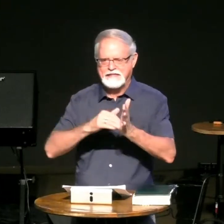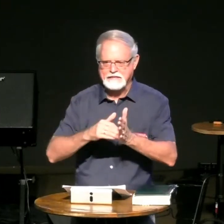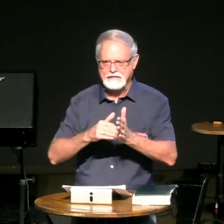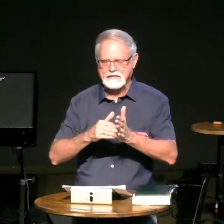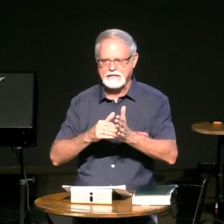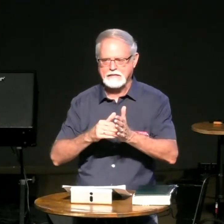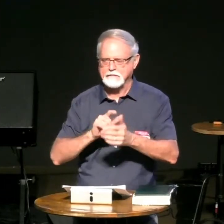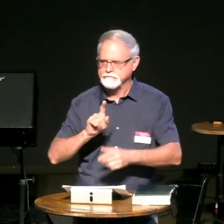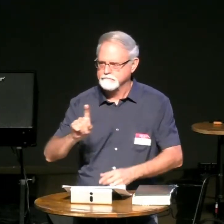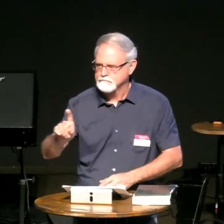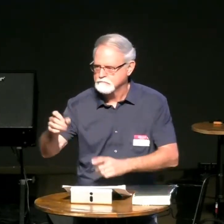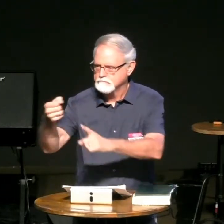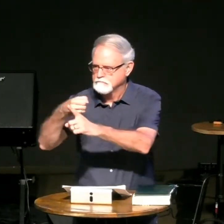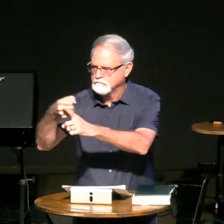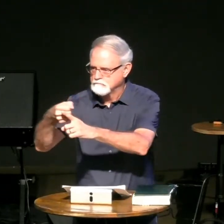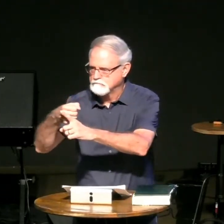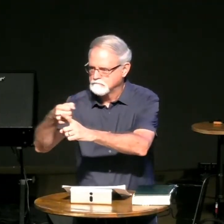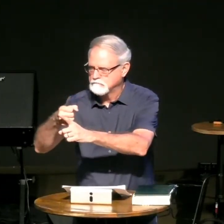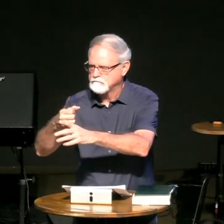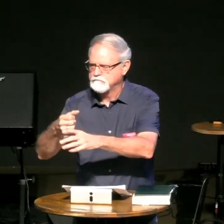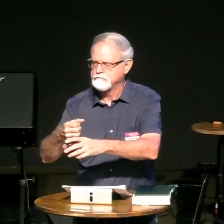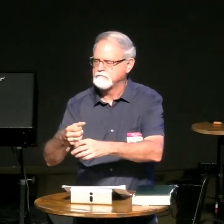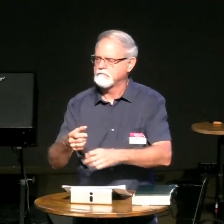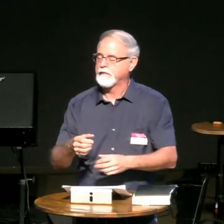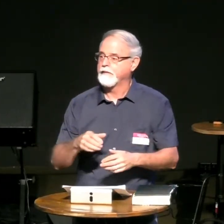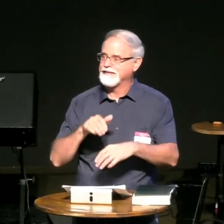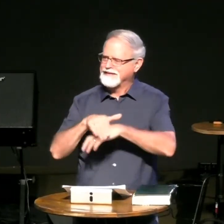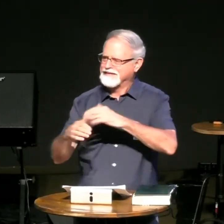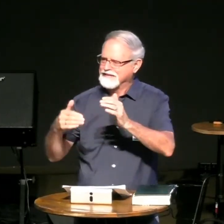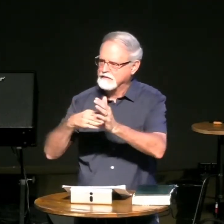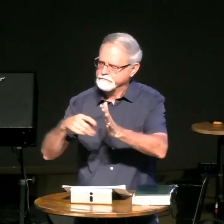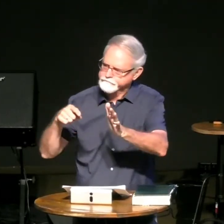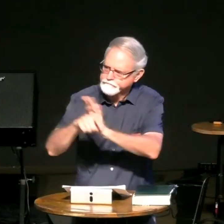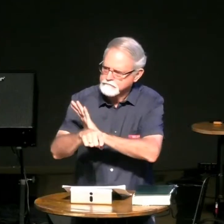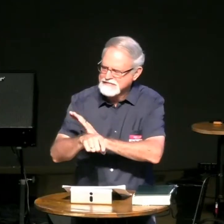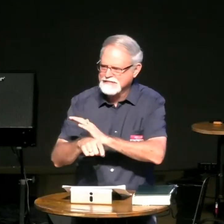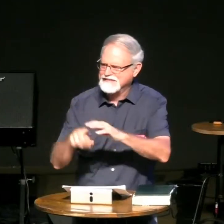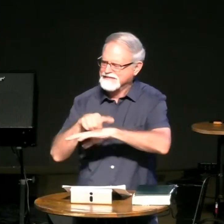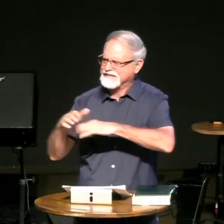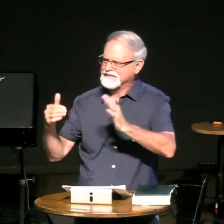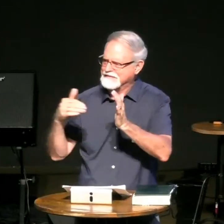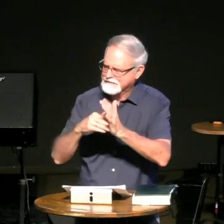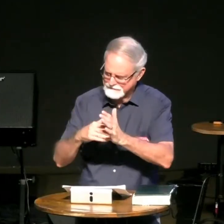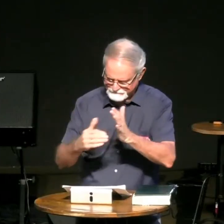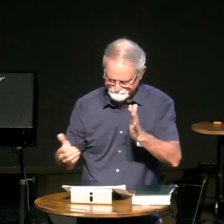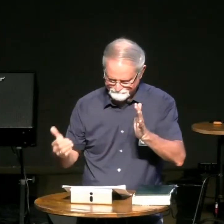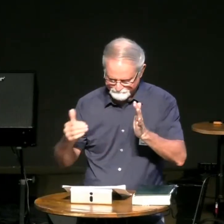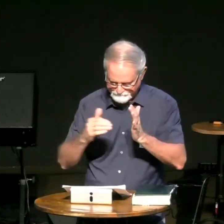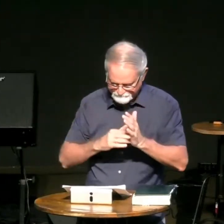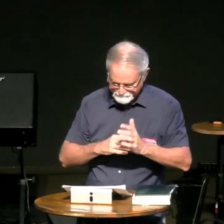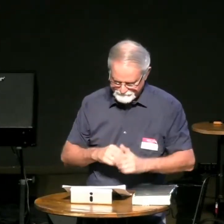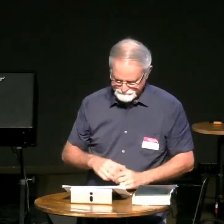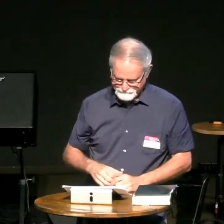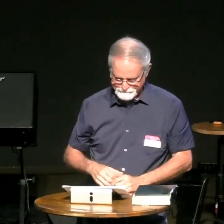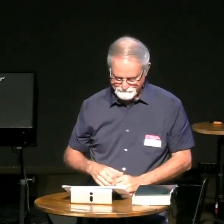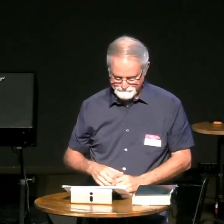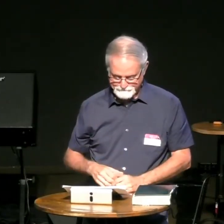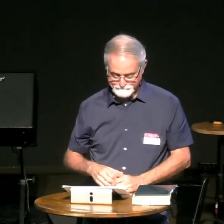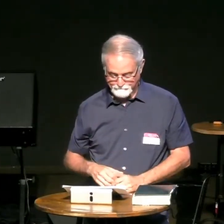let me send another guy so he sent another servant but again they beat him killed him